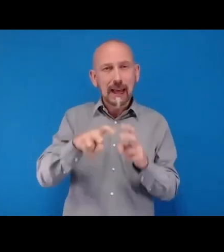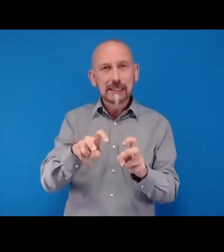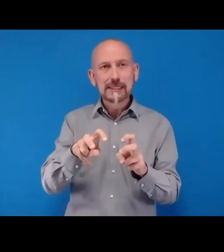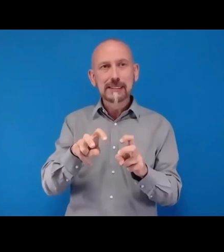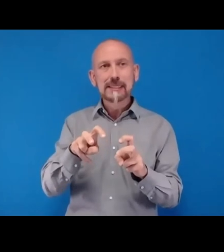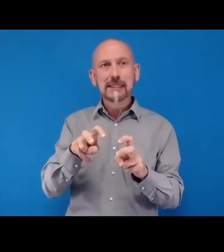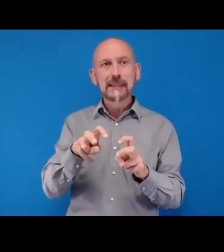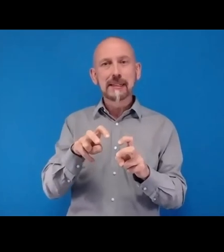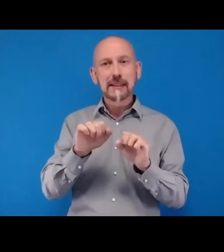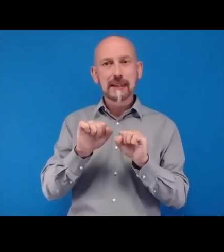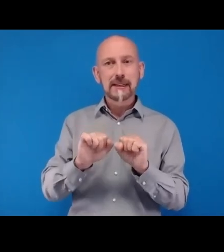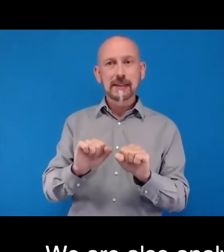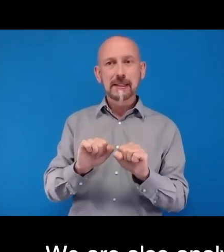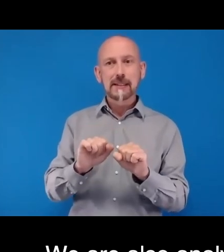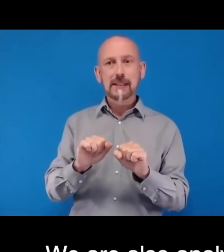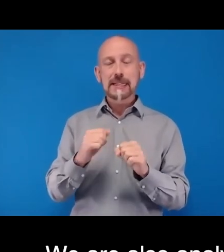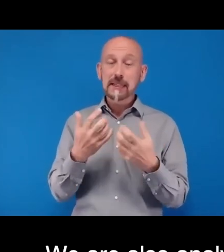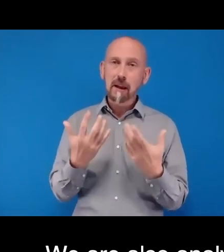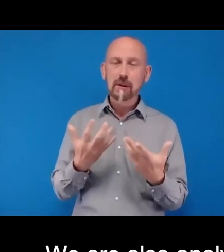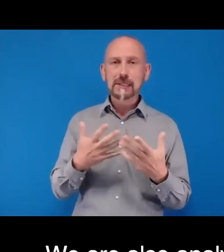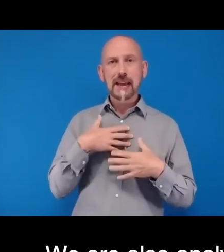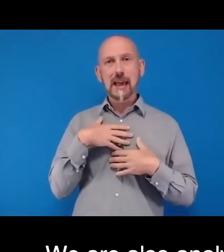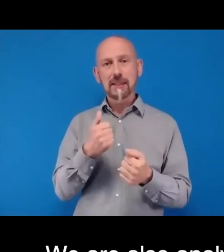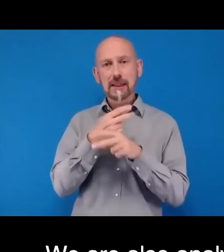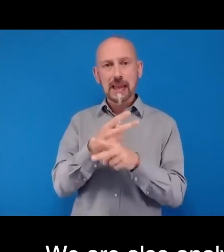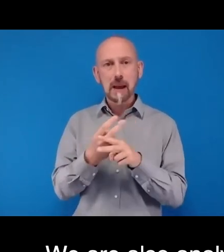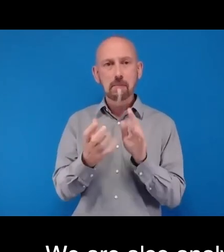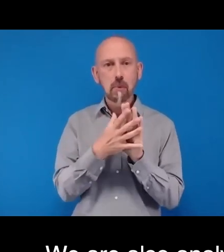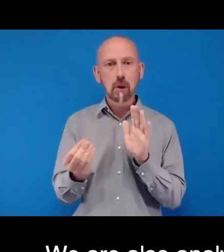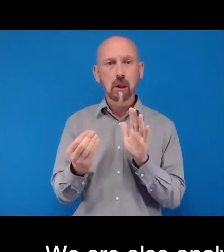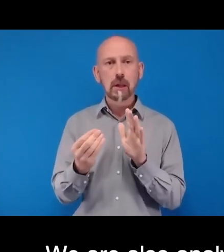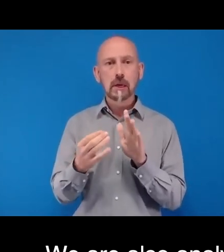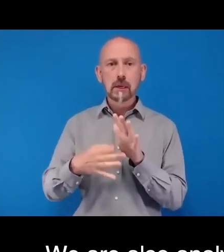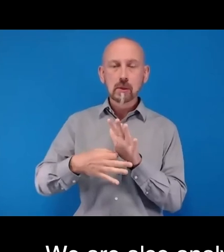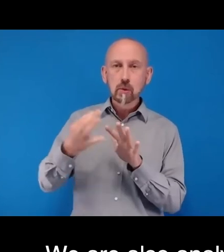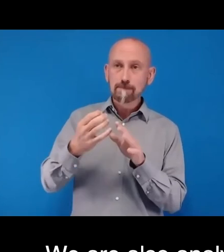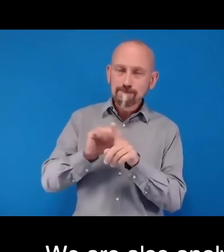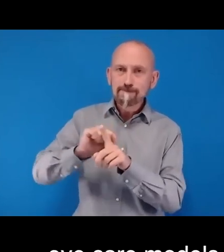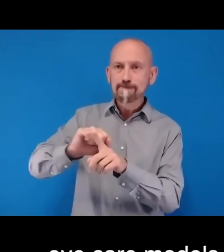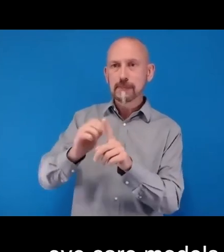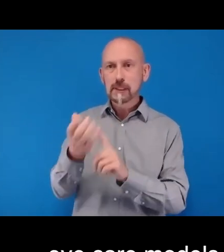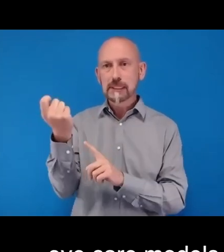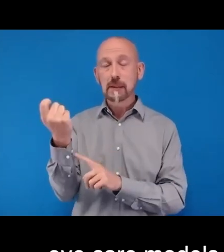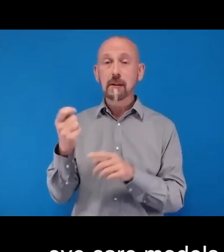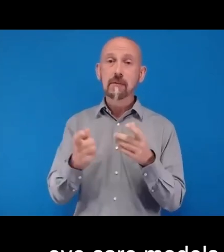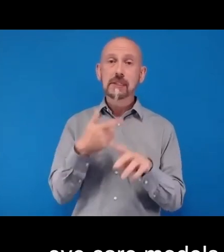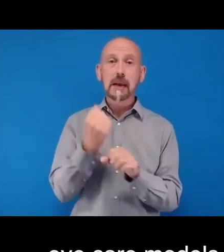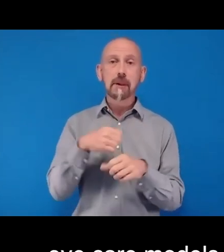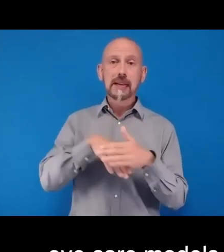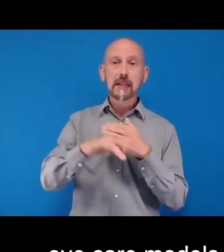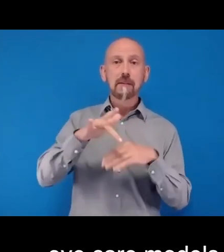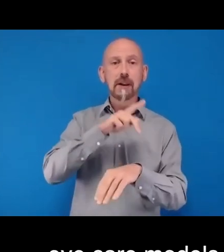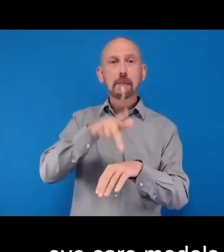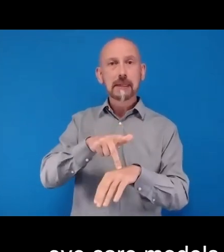of the existing eye care model, for example, the community eye health program in the Philippines, because we